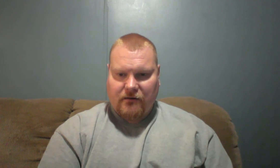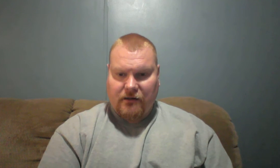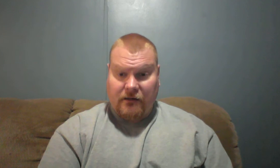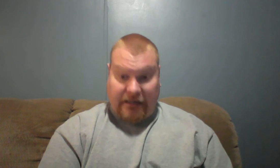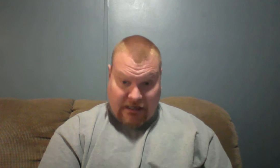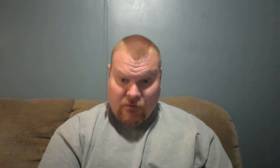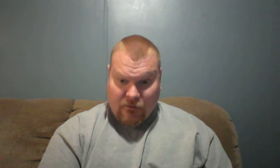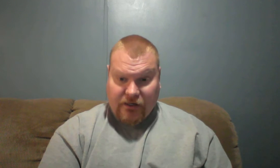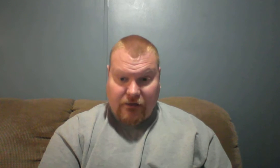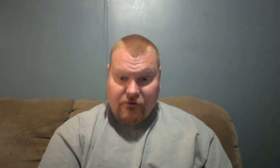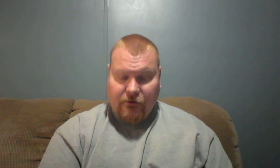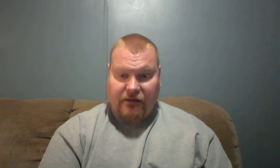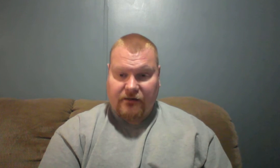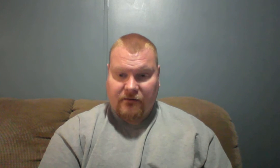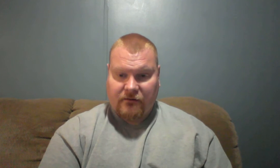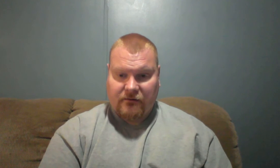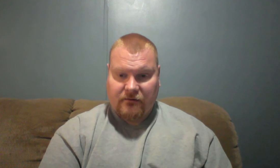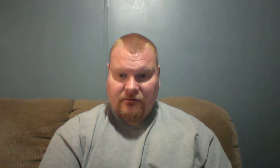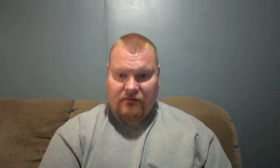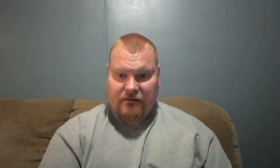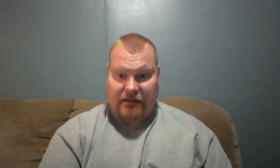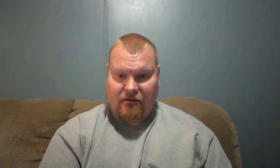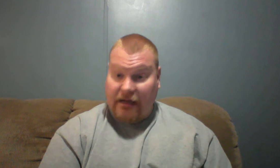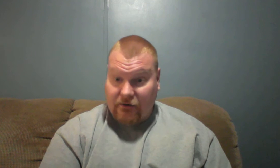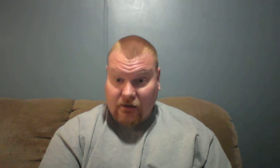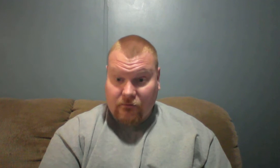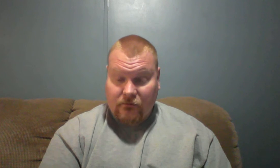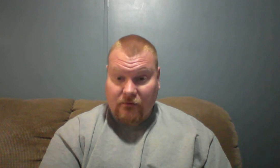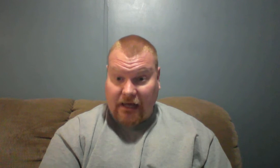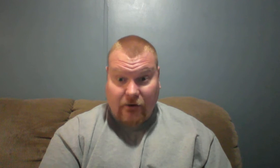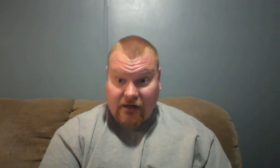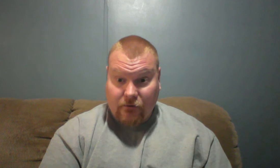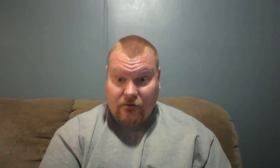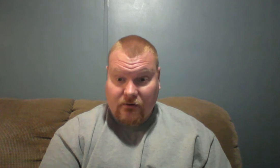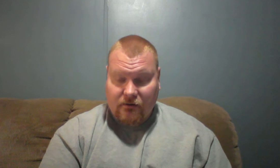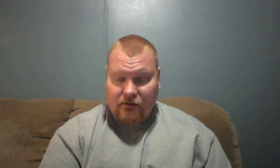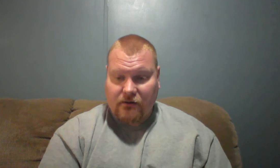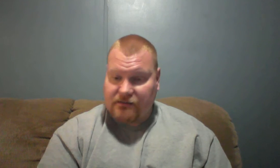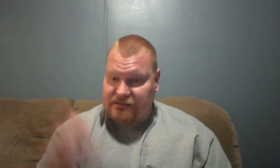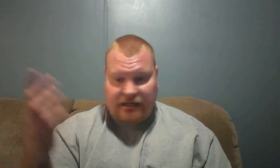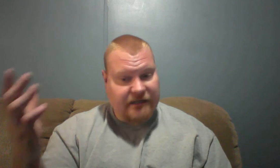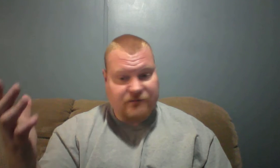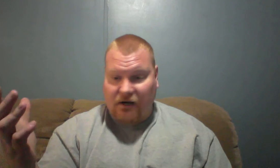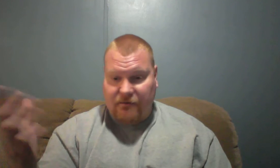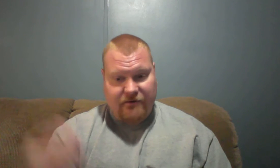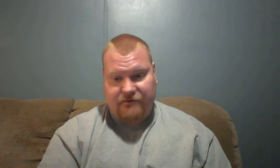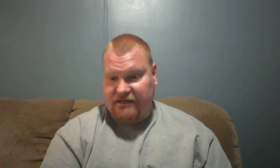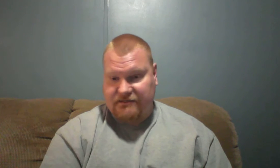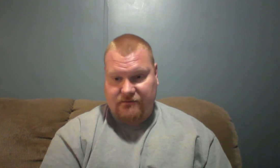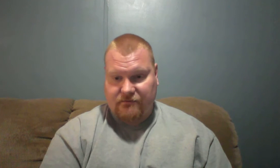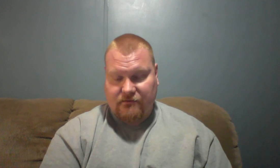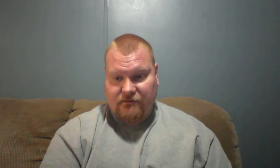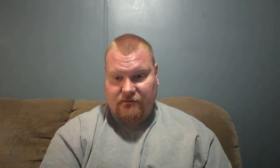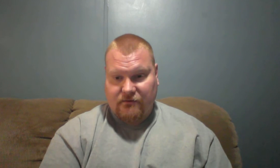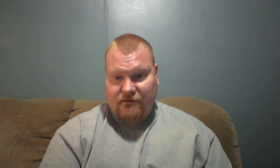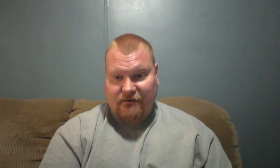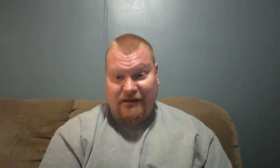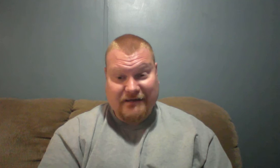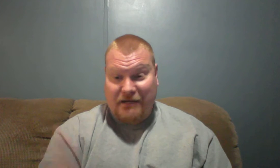And He will bring you through it. How do you know? How do I know? Because He's brought me through things. I can tell you my